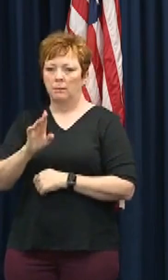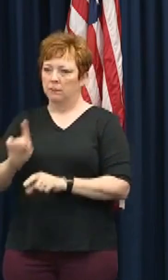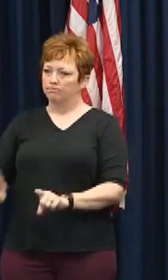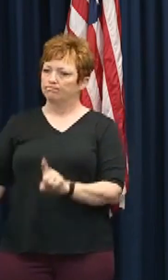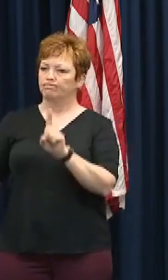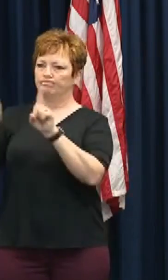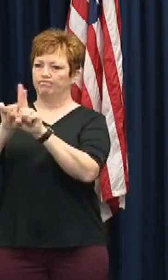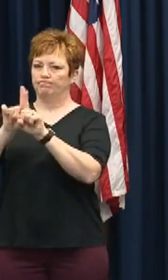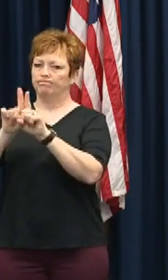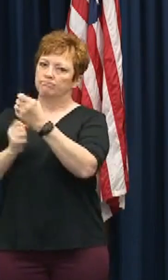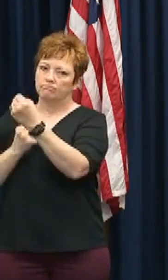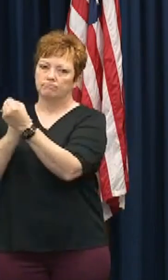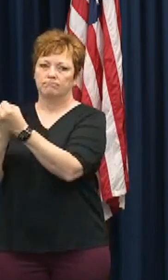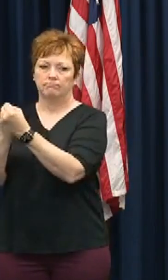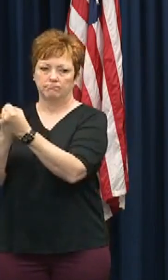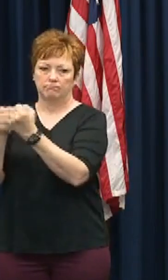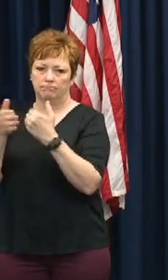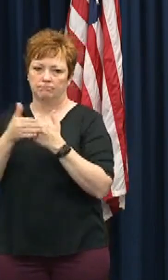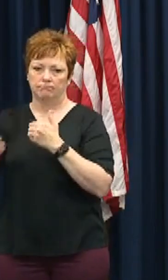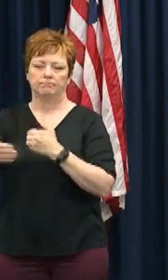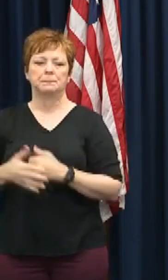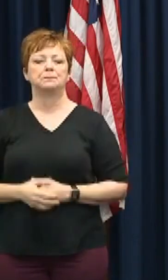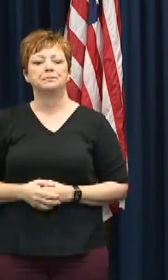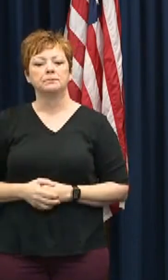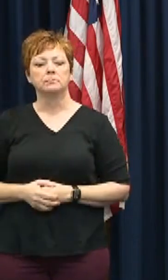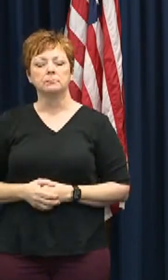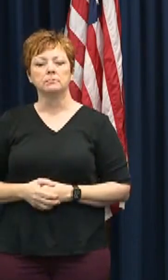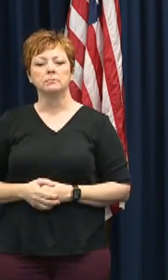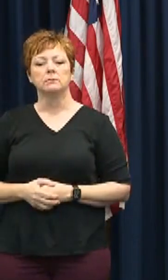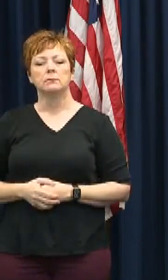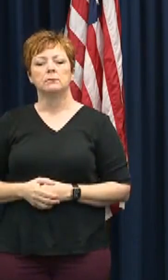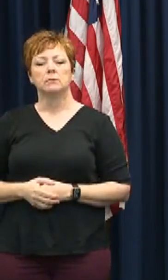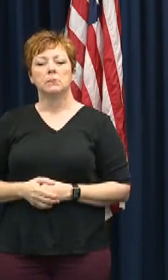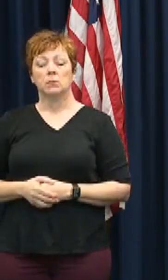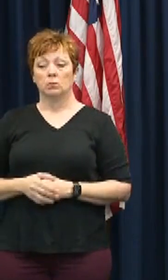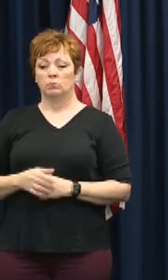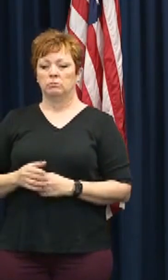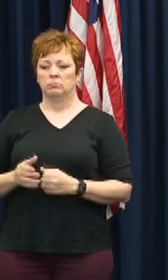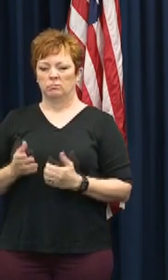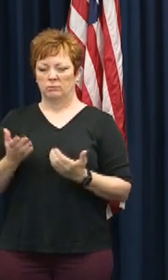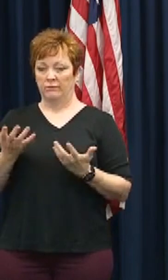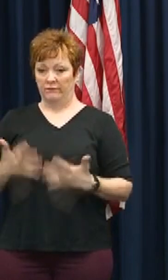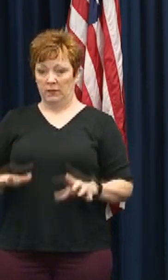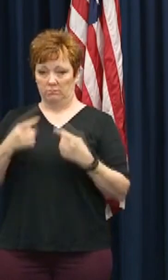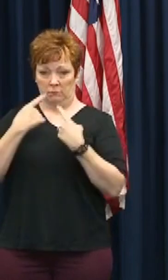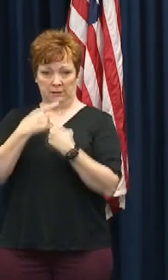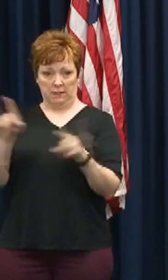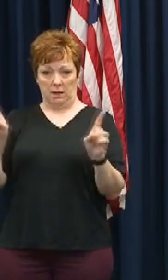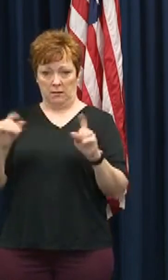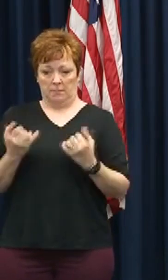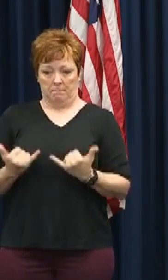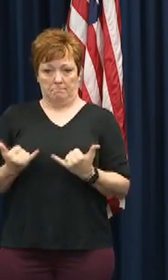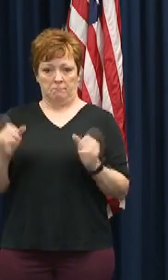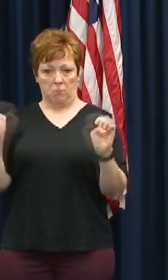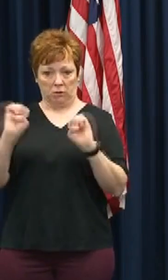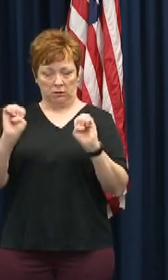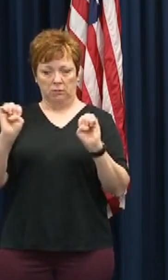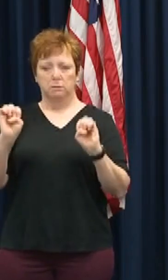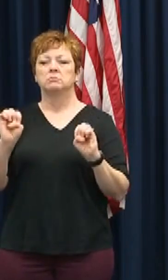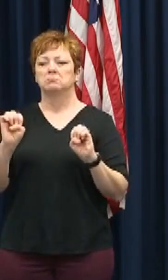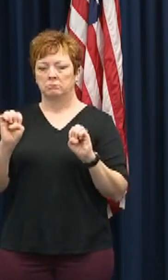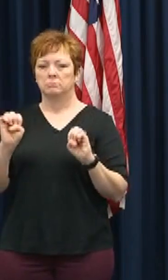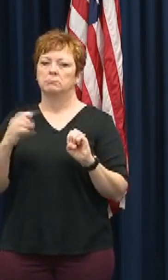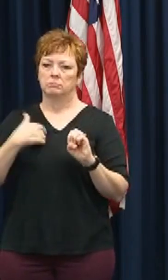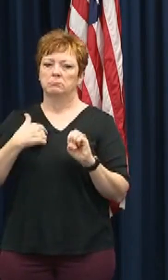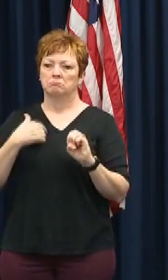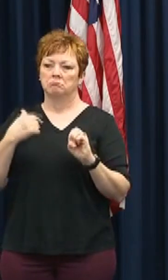all the way. Shortly after our initial state of emergency was issued, the request came to close the